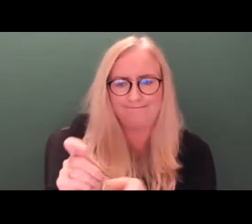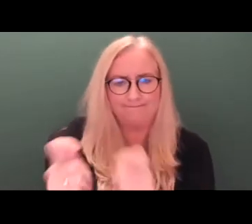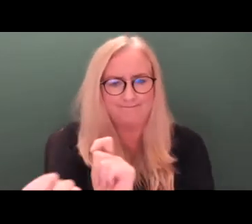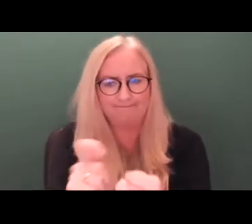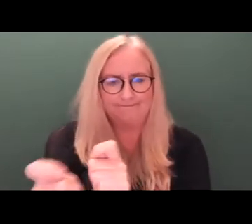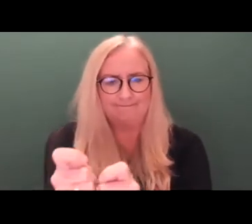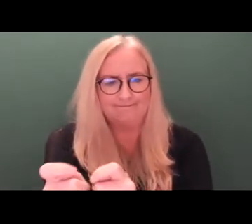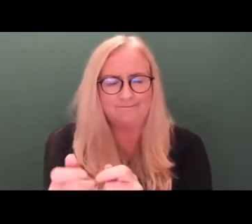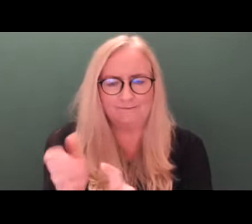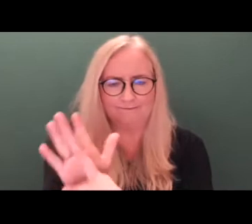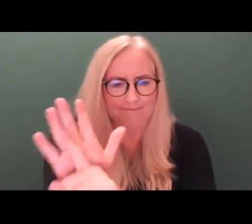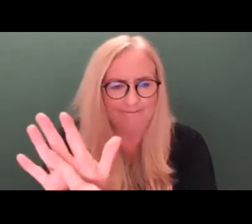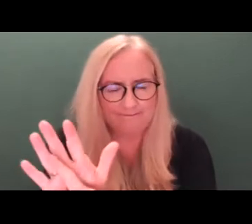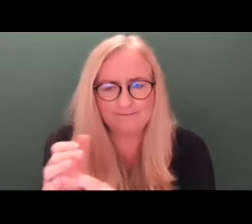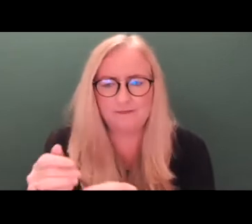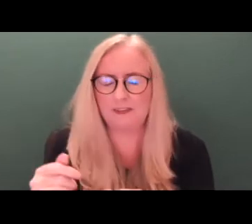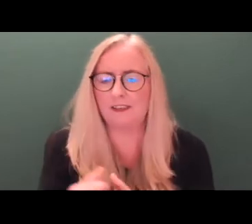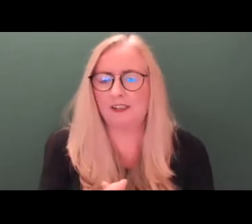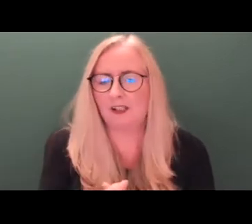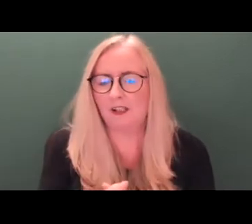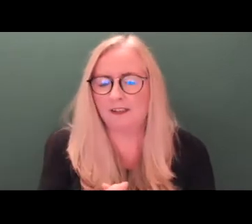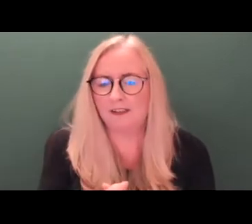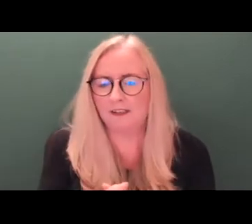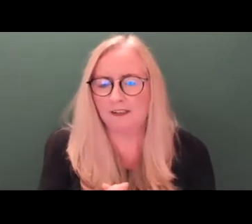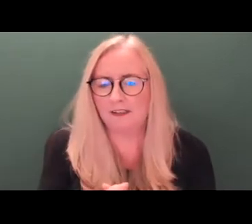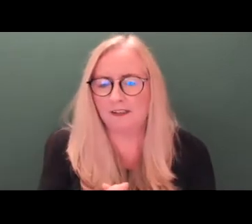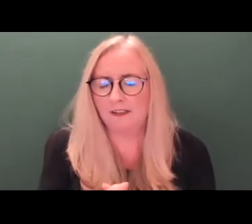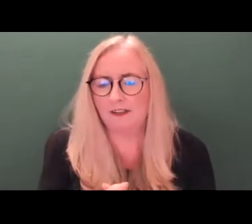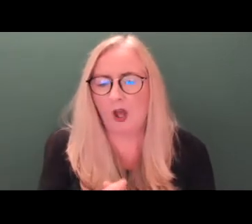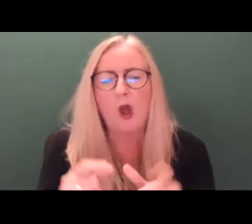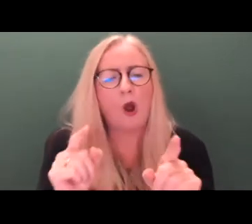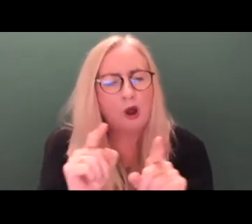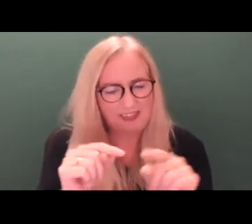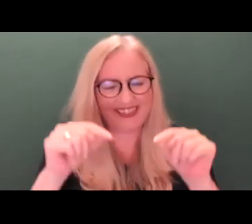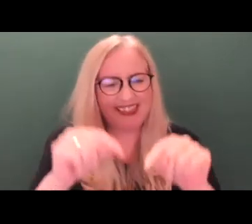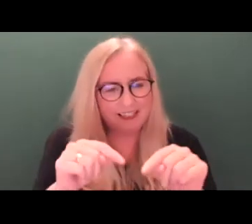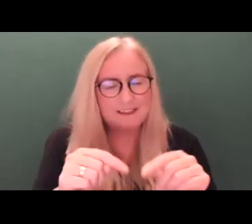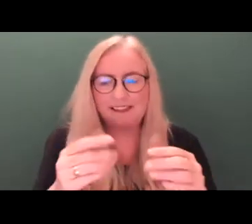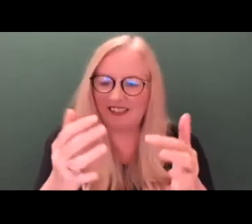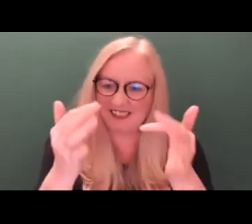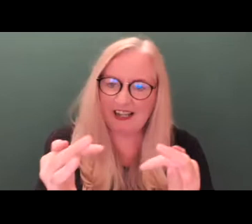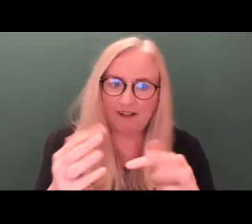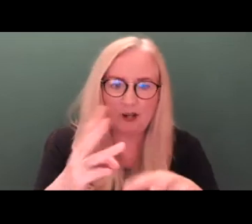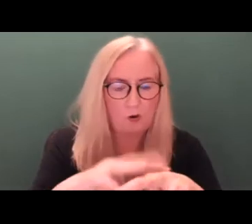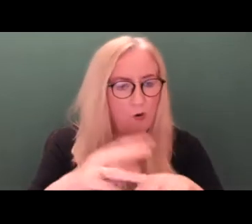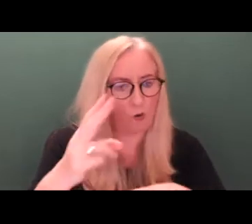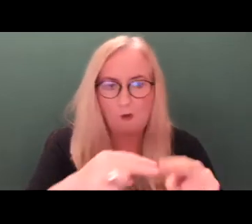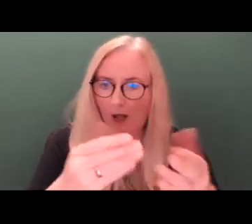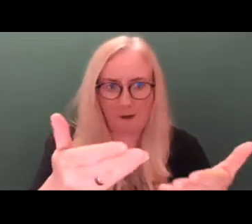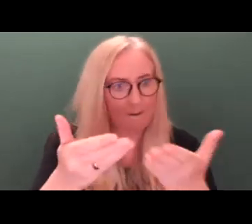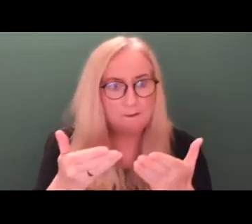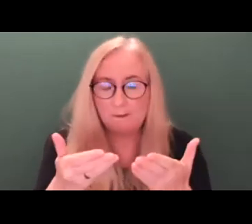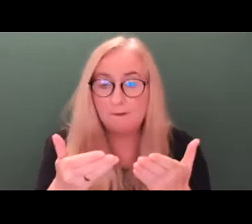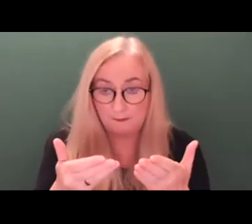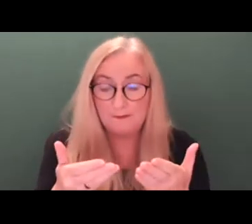So overall, it's to be welcomed very much. And in terms of